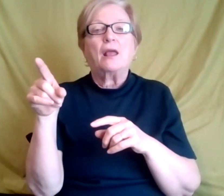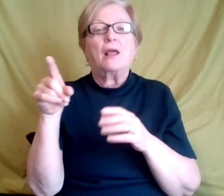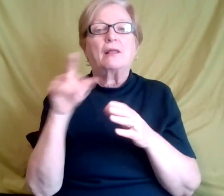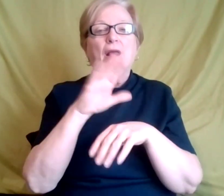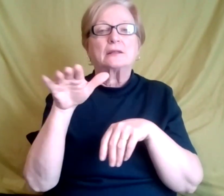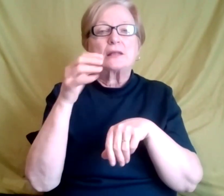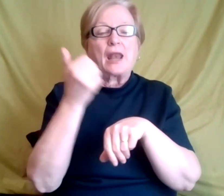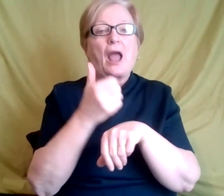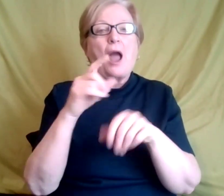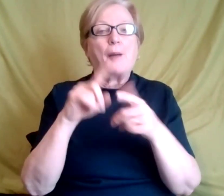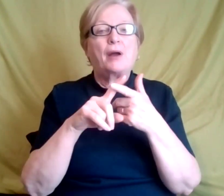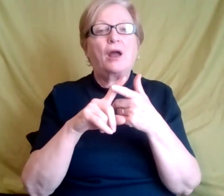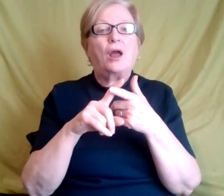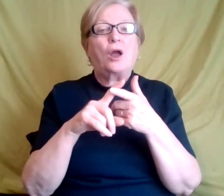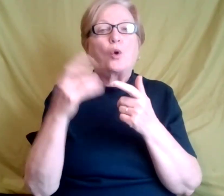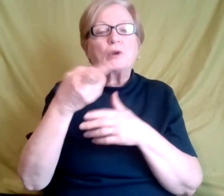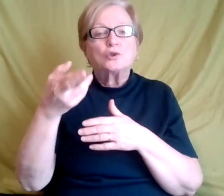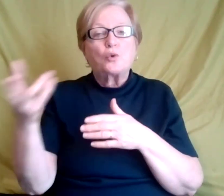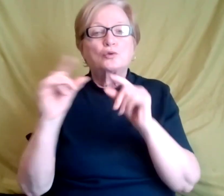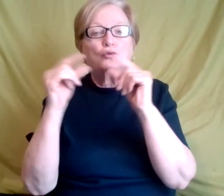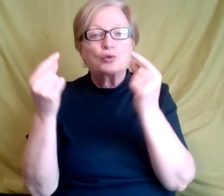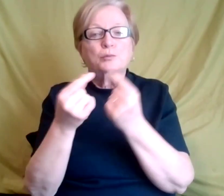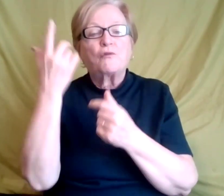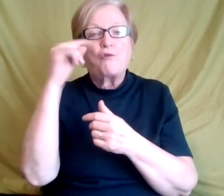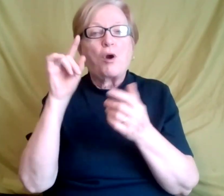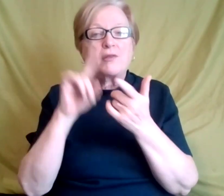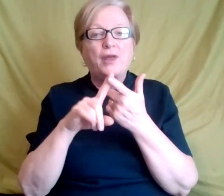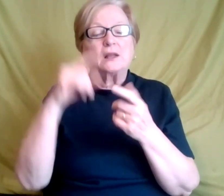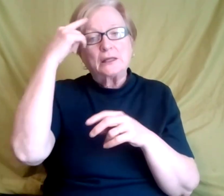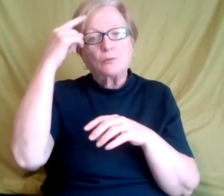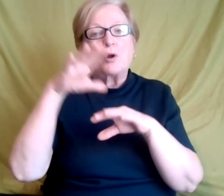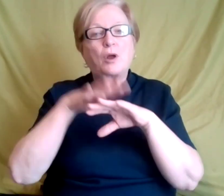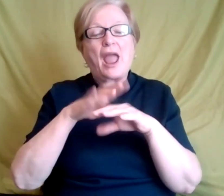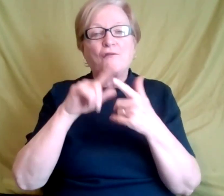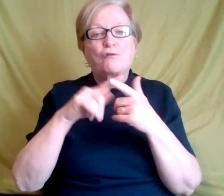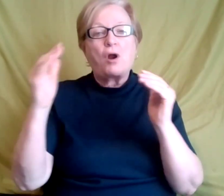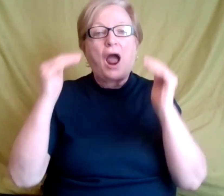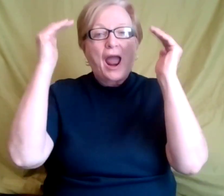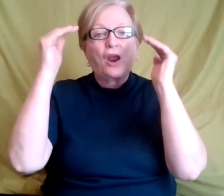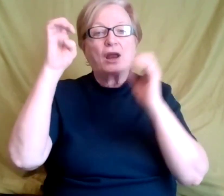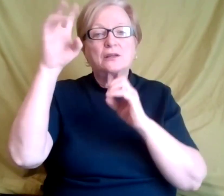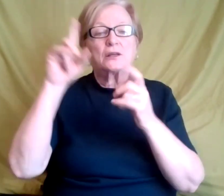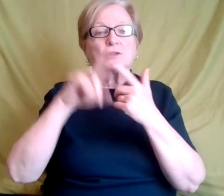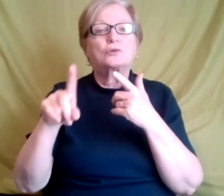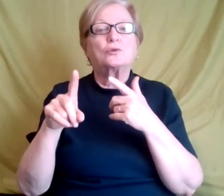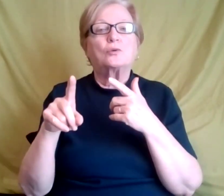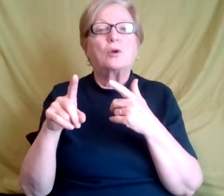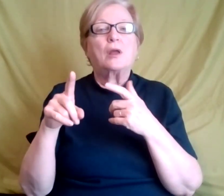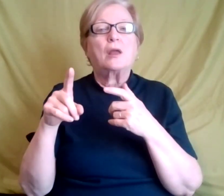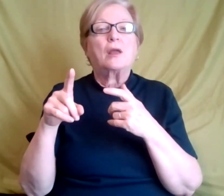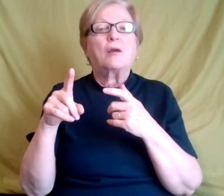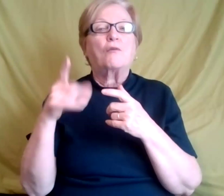employee resource groups. And we also work with, um, higher education to form neurodivergent, uh, student